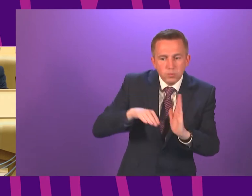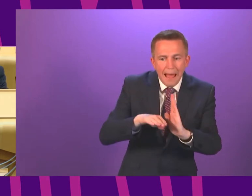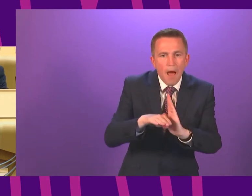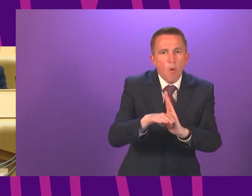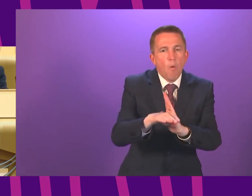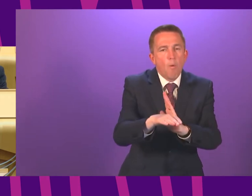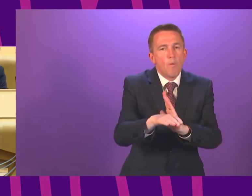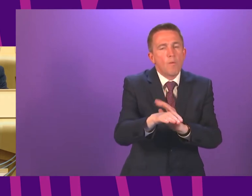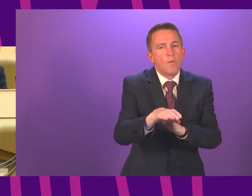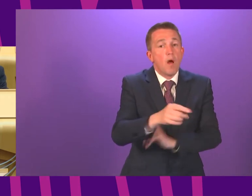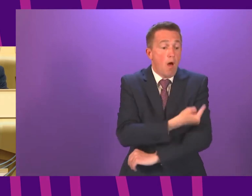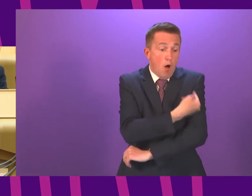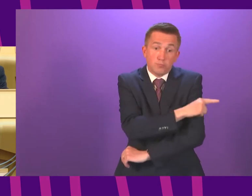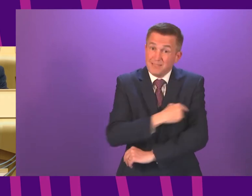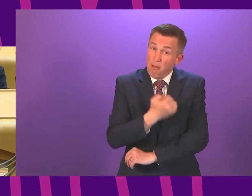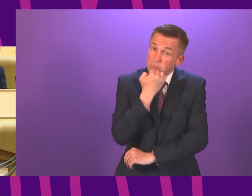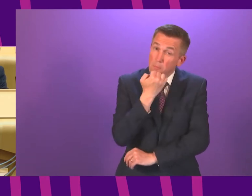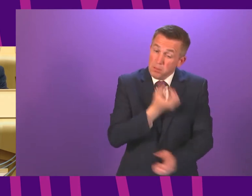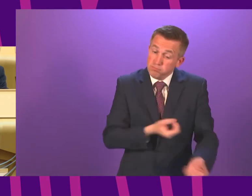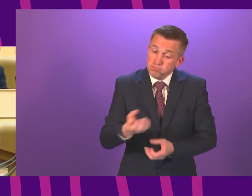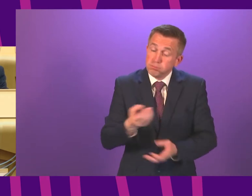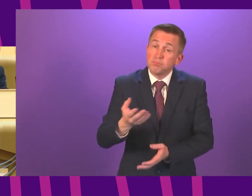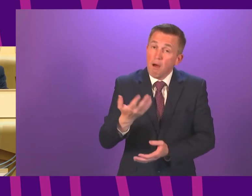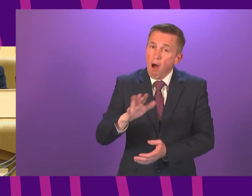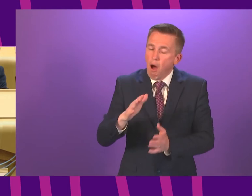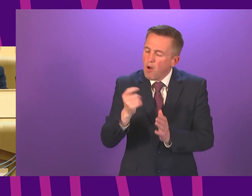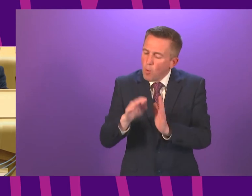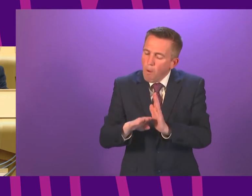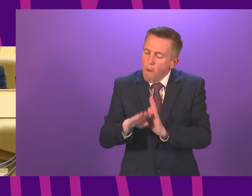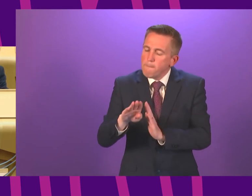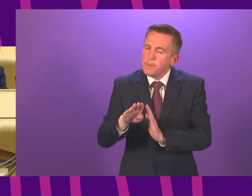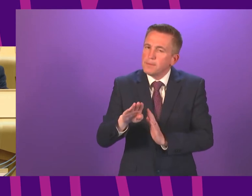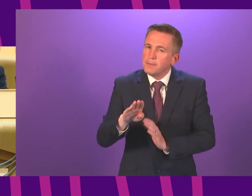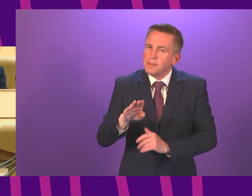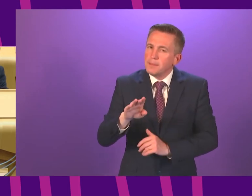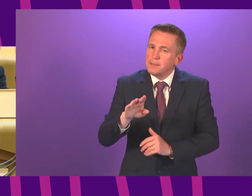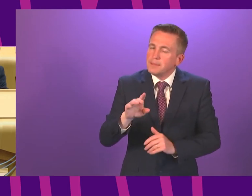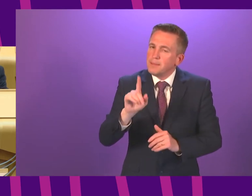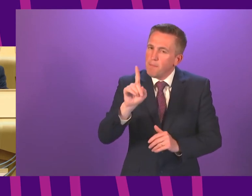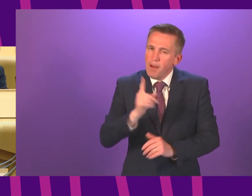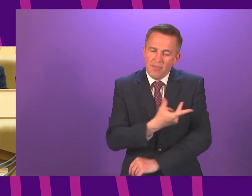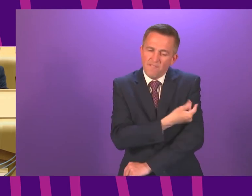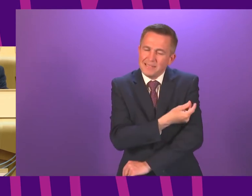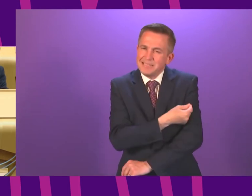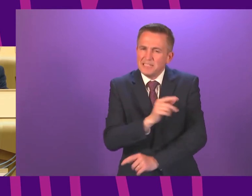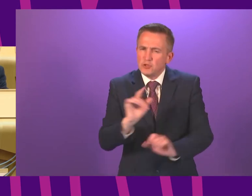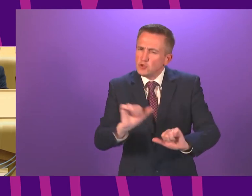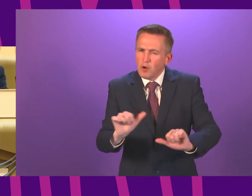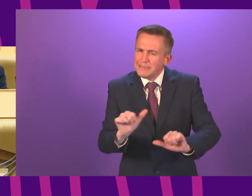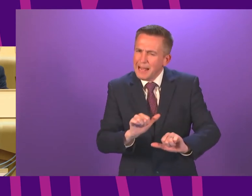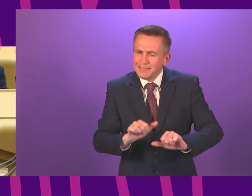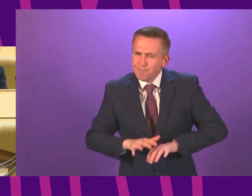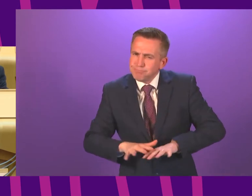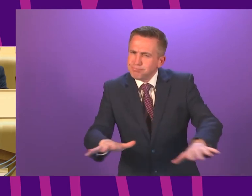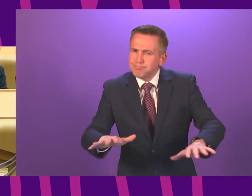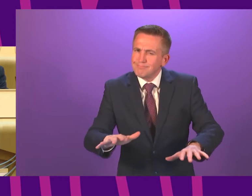addition, although hospital admissions are rising, the vaccination effect means that they are not, at least at this stage, increasing as fast as they